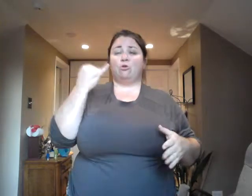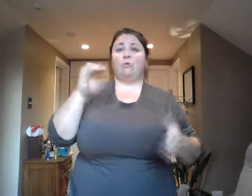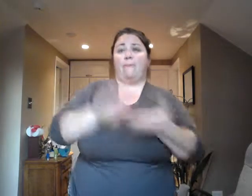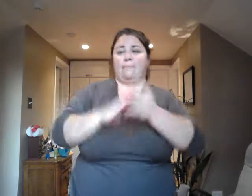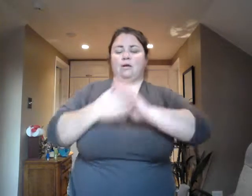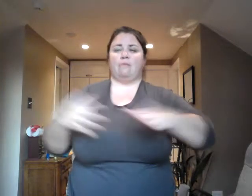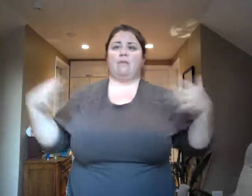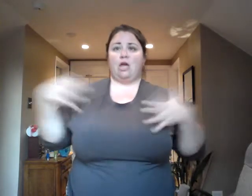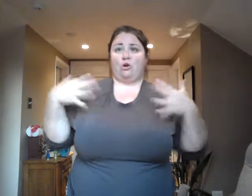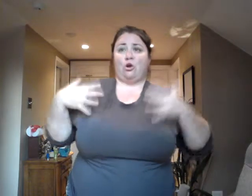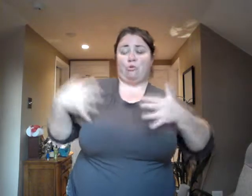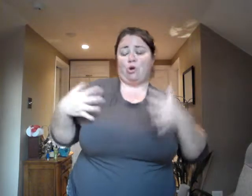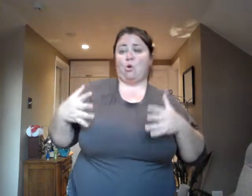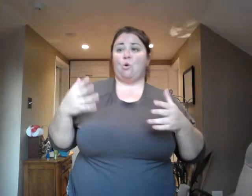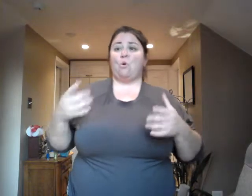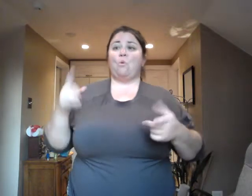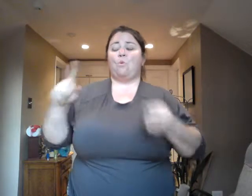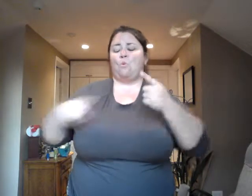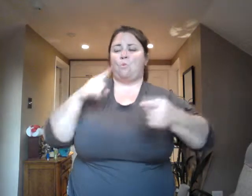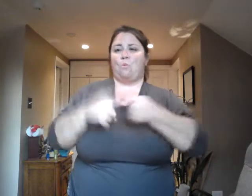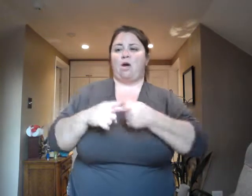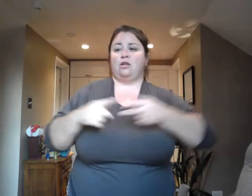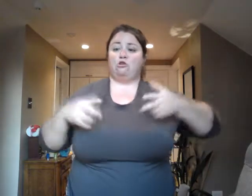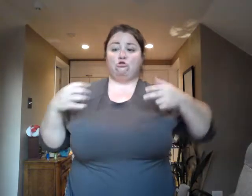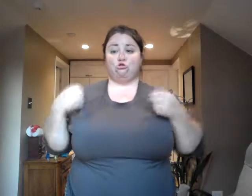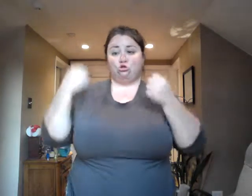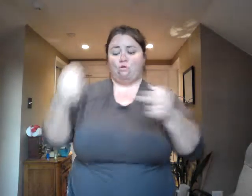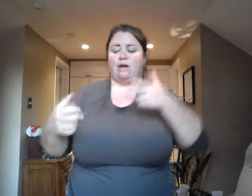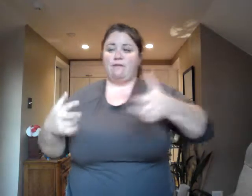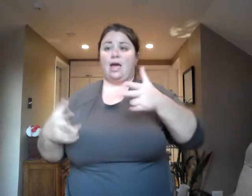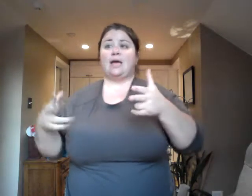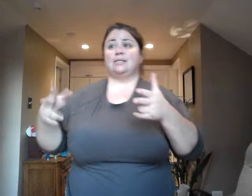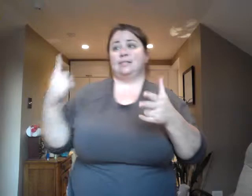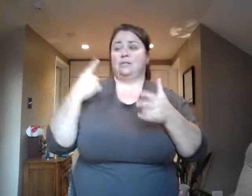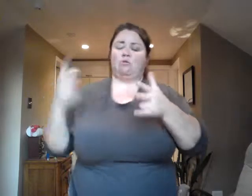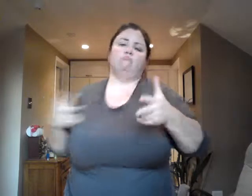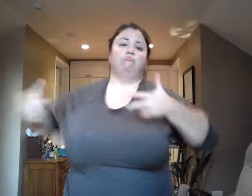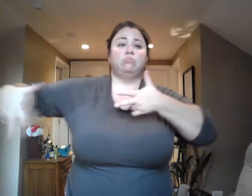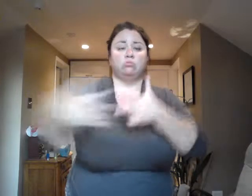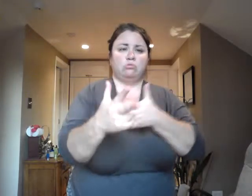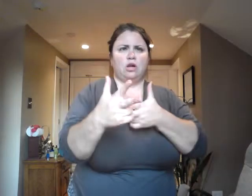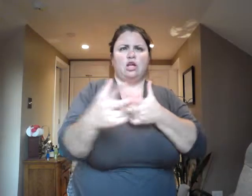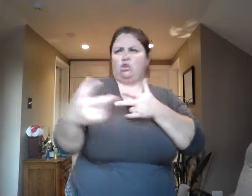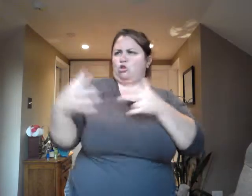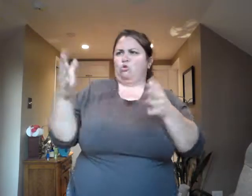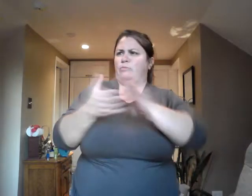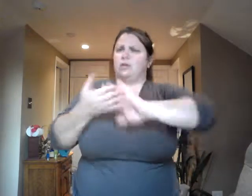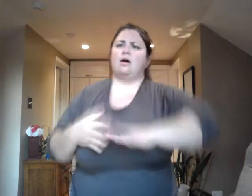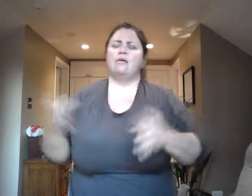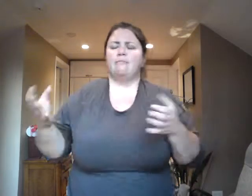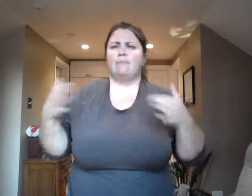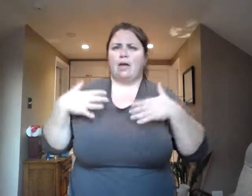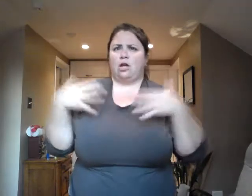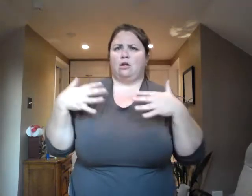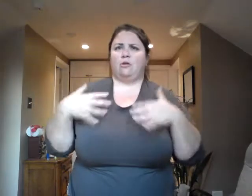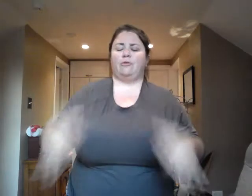off when you're driving, the first thing that actually occurred was that you experienced a fear of having a collision.